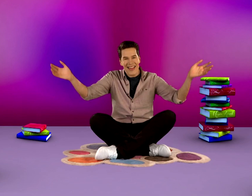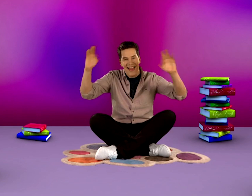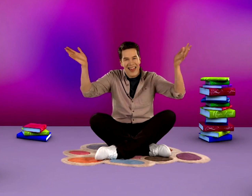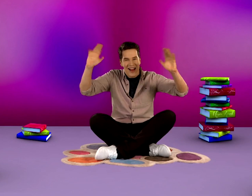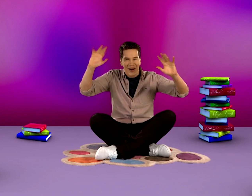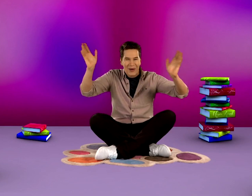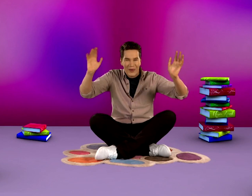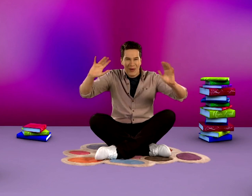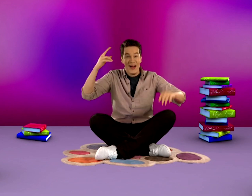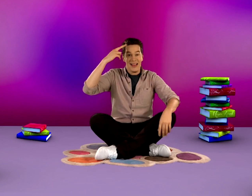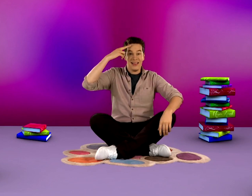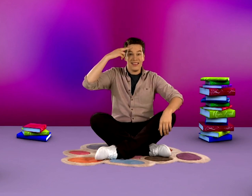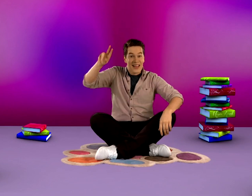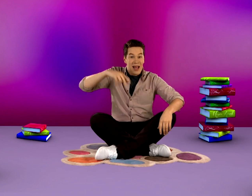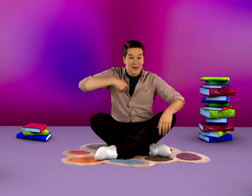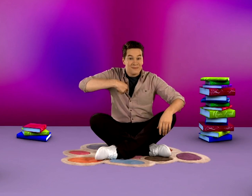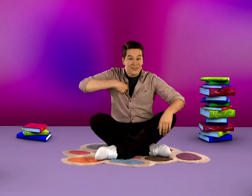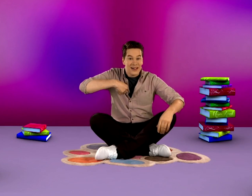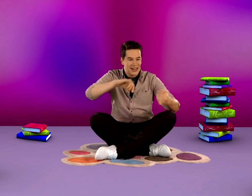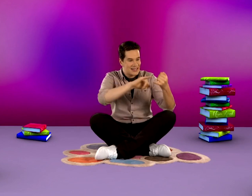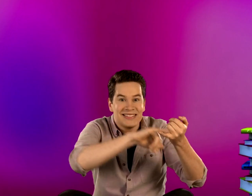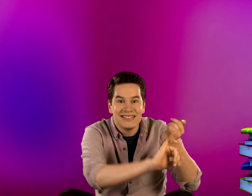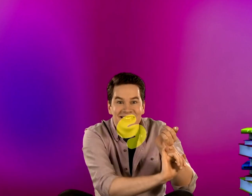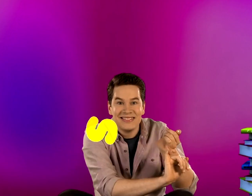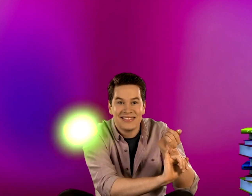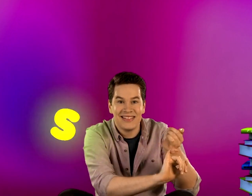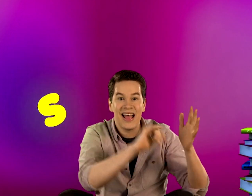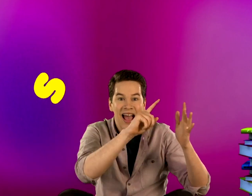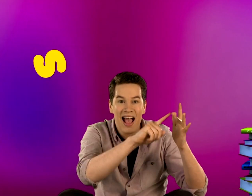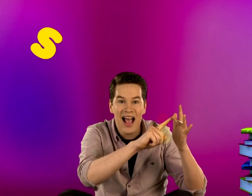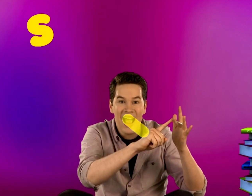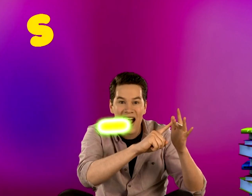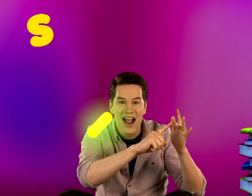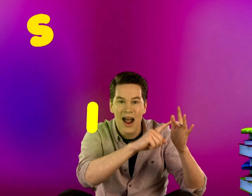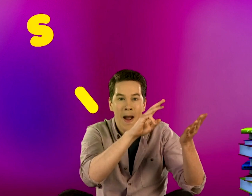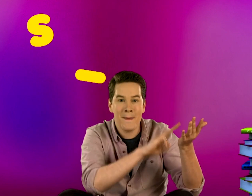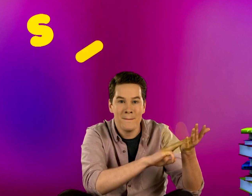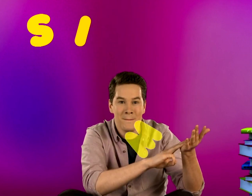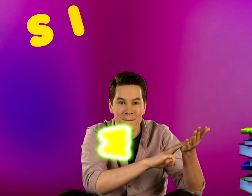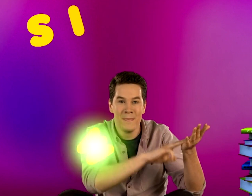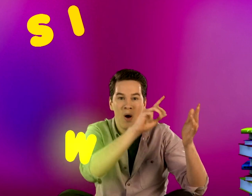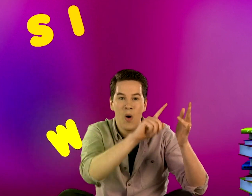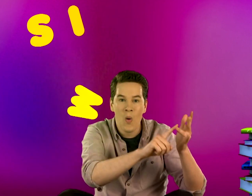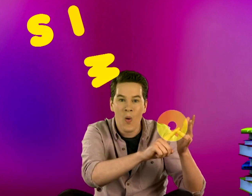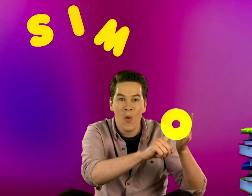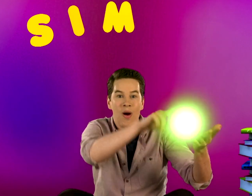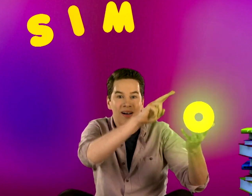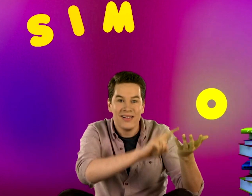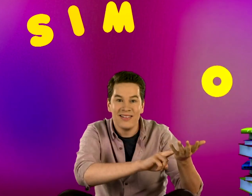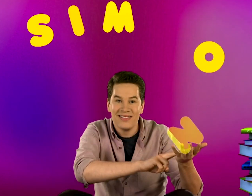Hello, my name is S-I-M-O-N.